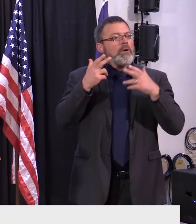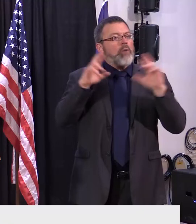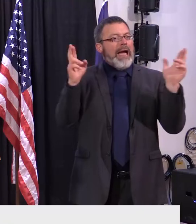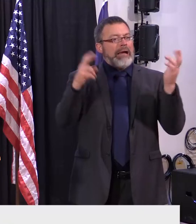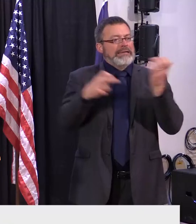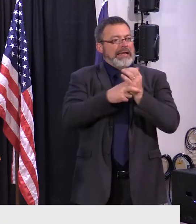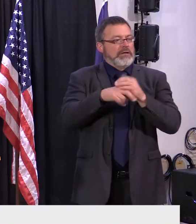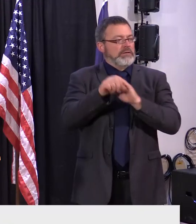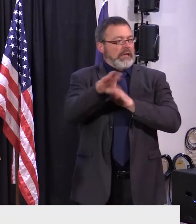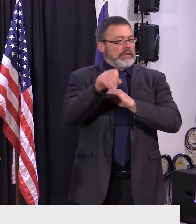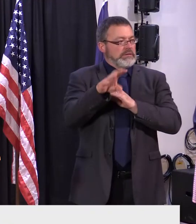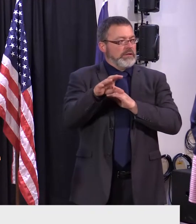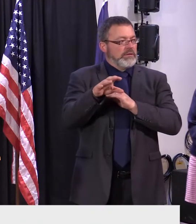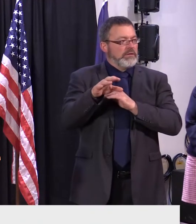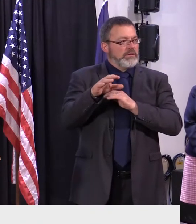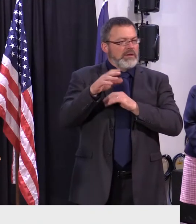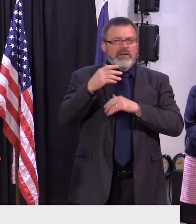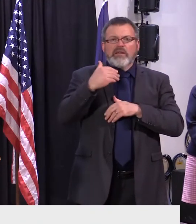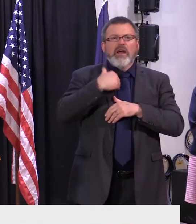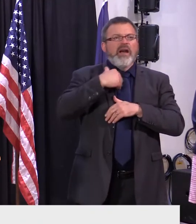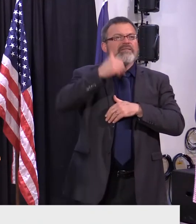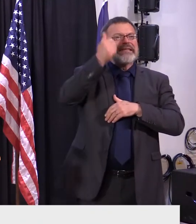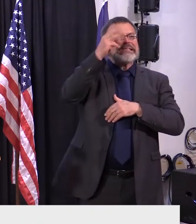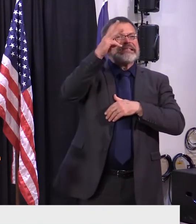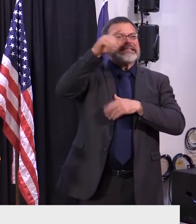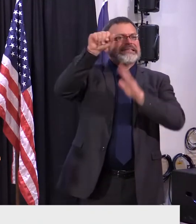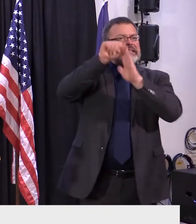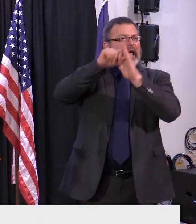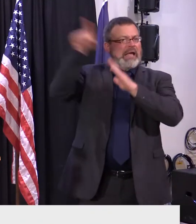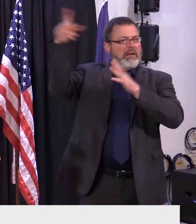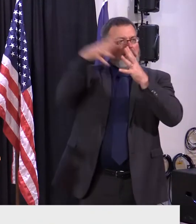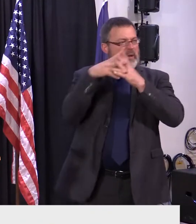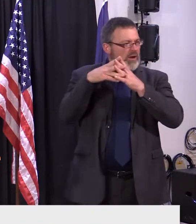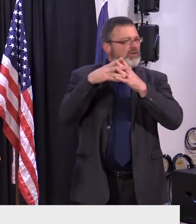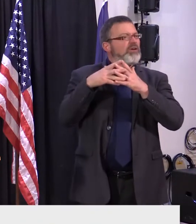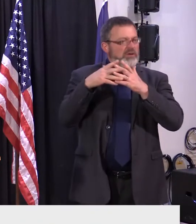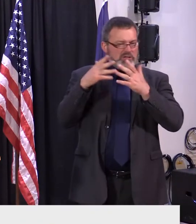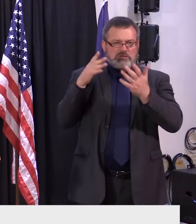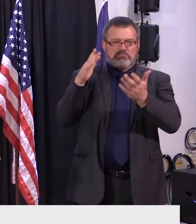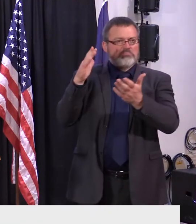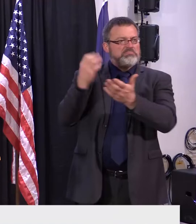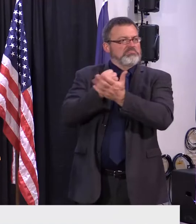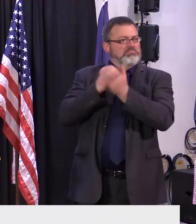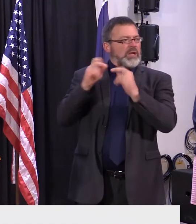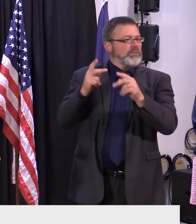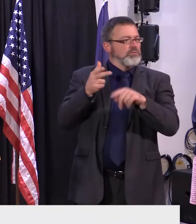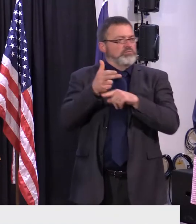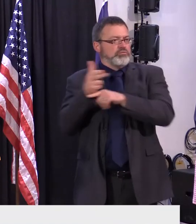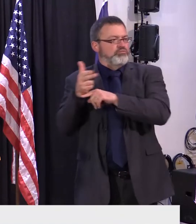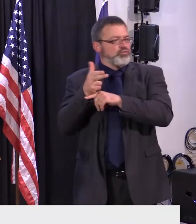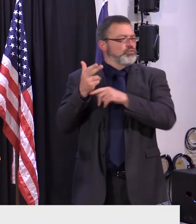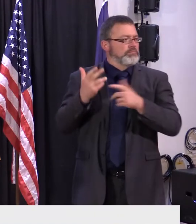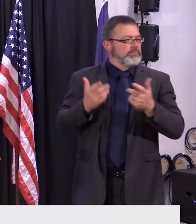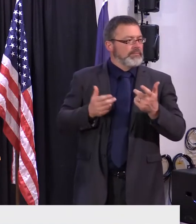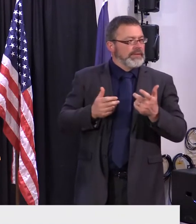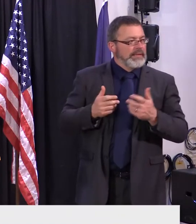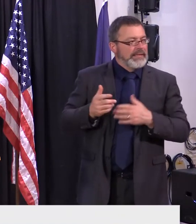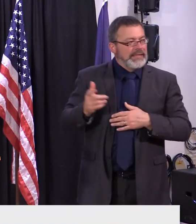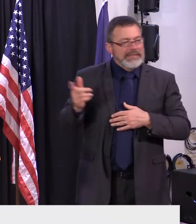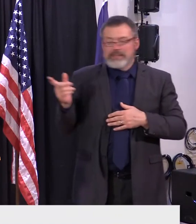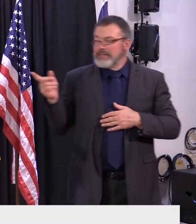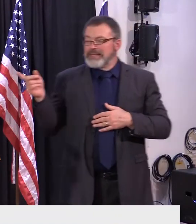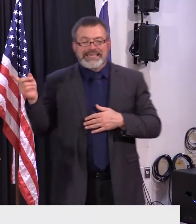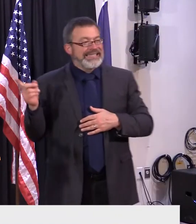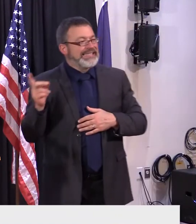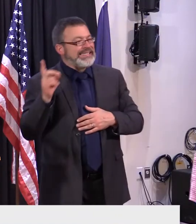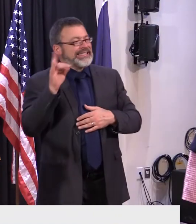at least 16 other states it has come up uh numerous times but i don't believe there's an appetite with